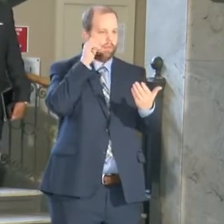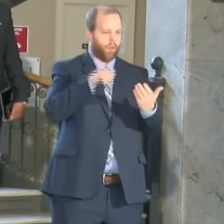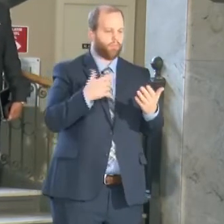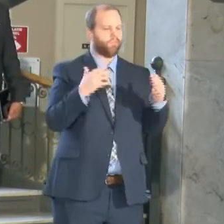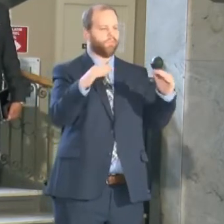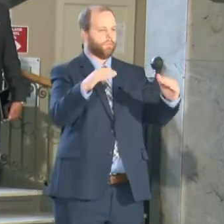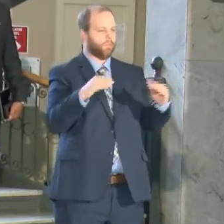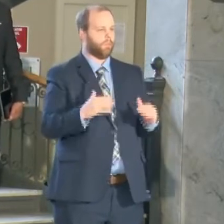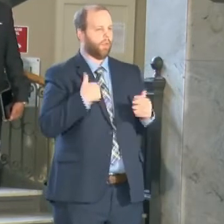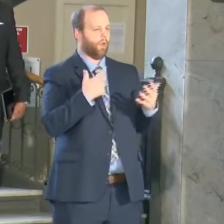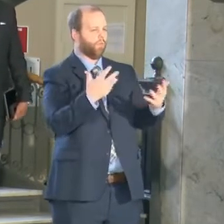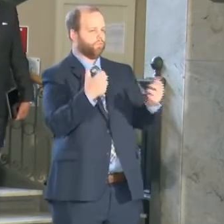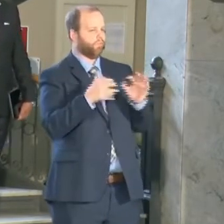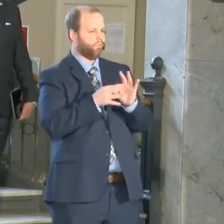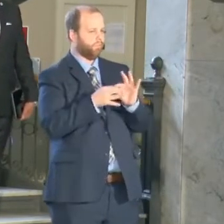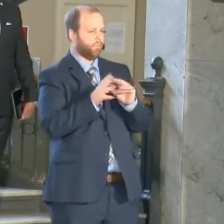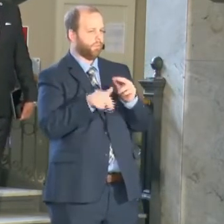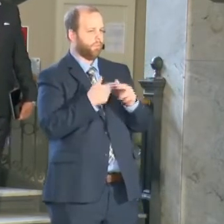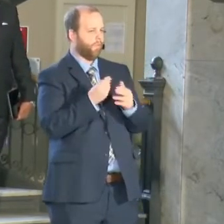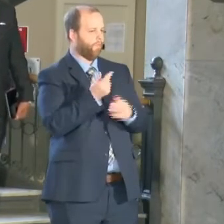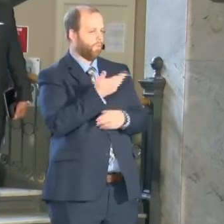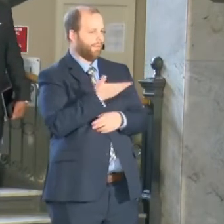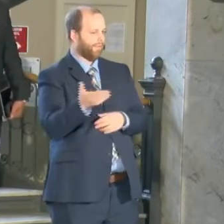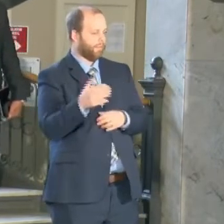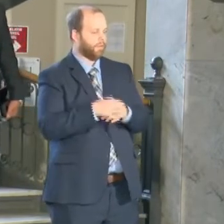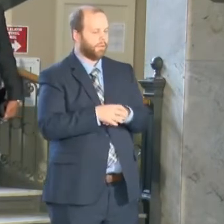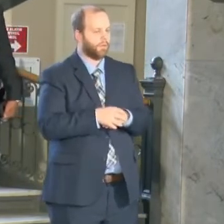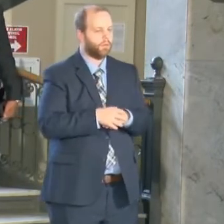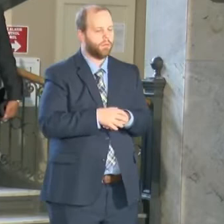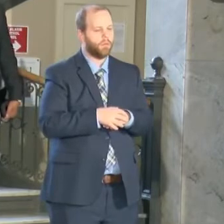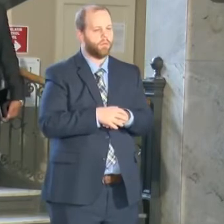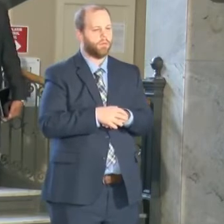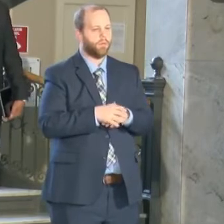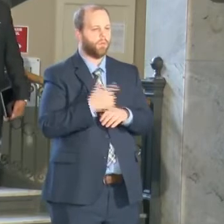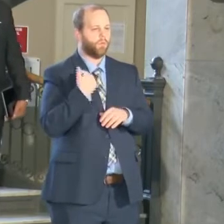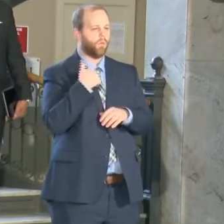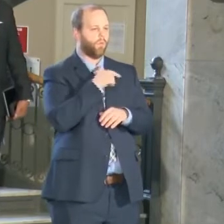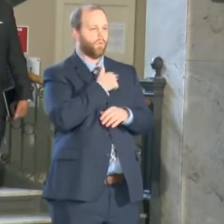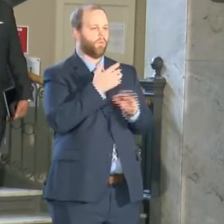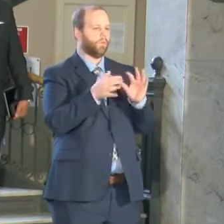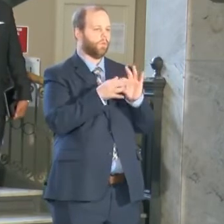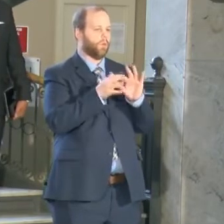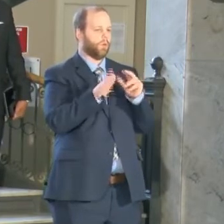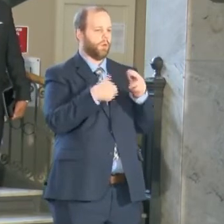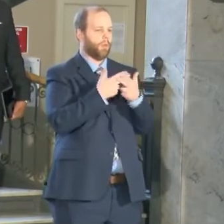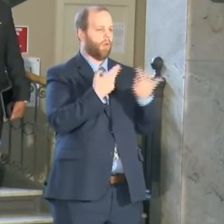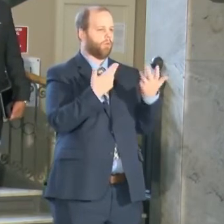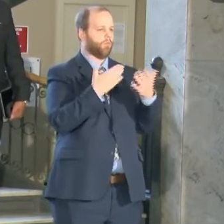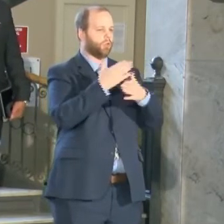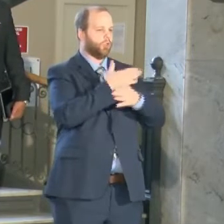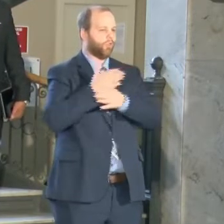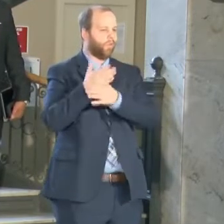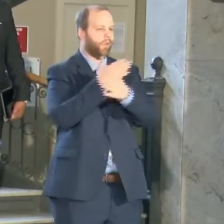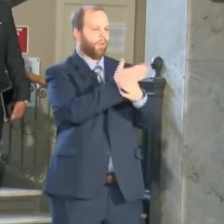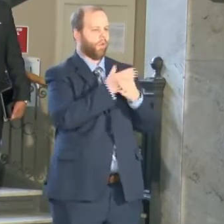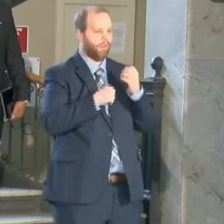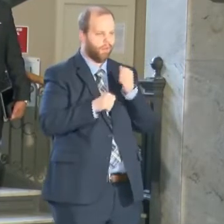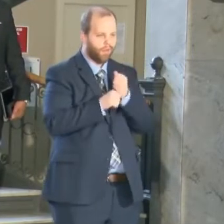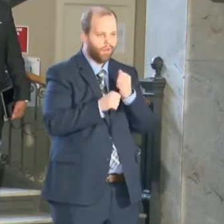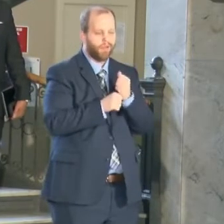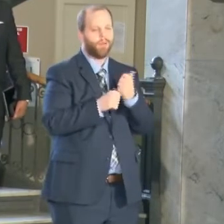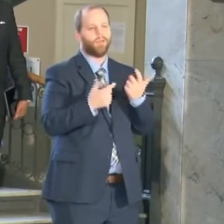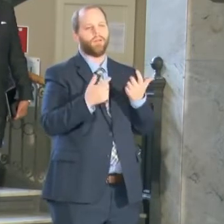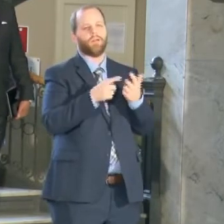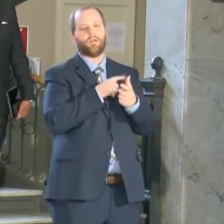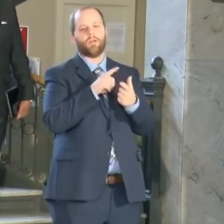that we have that we've done. We talk about mutual aid and the hard work to our street crimes unit, our intel units,